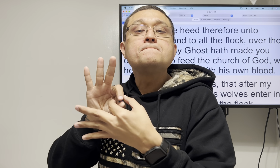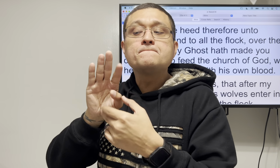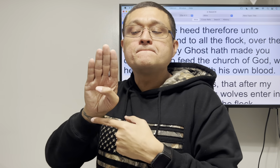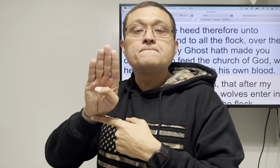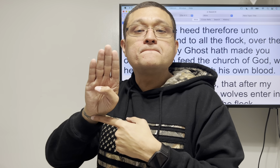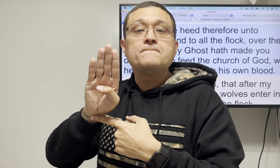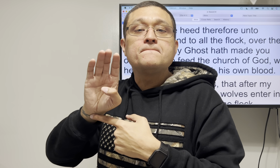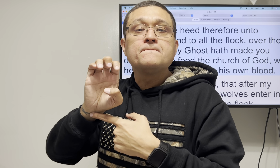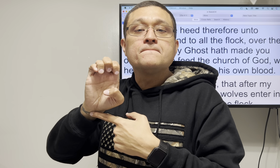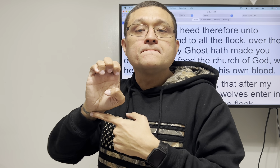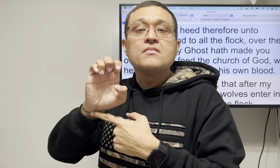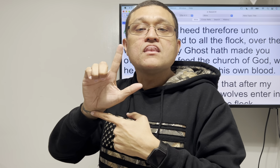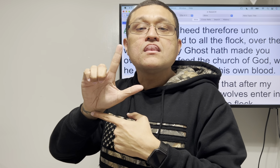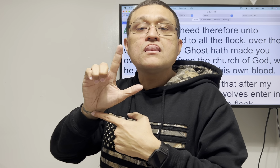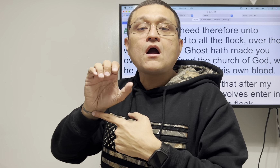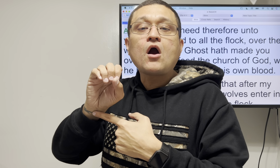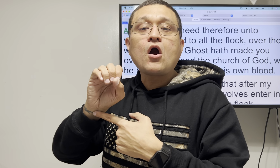the people belong to God